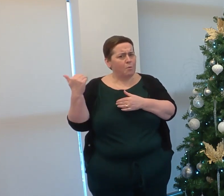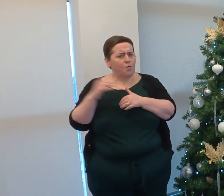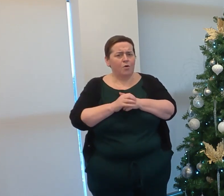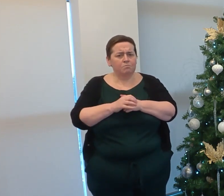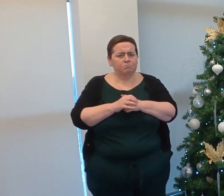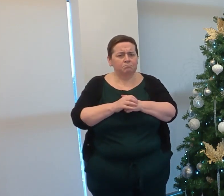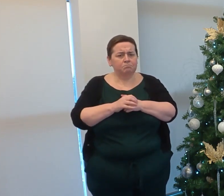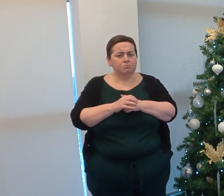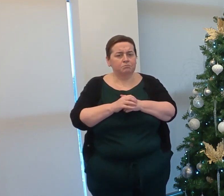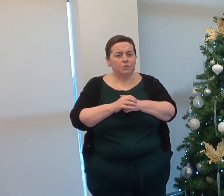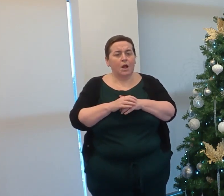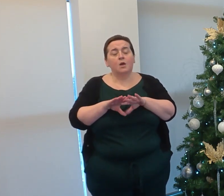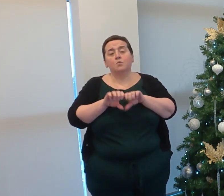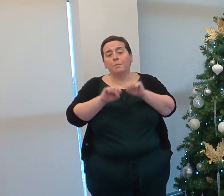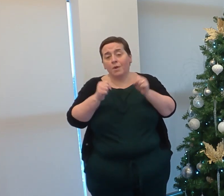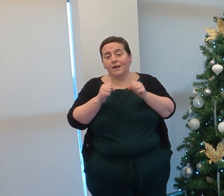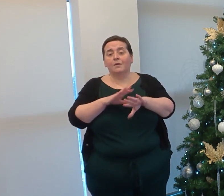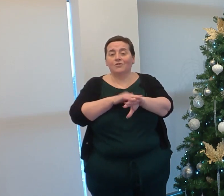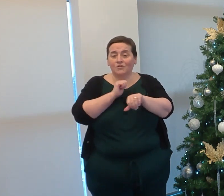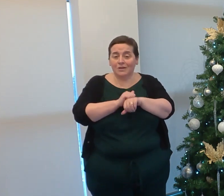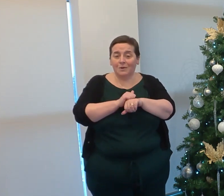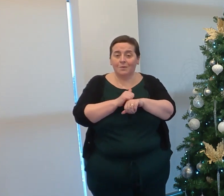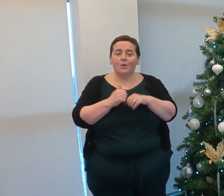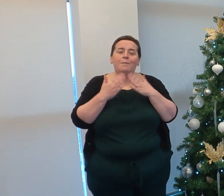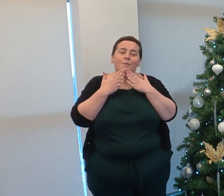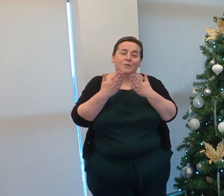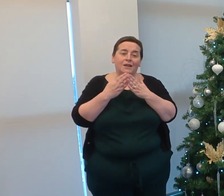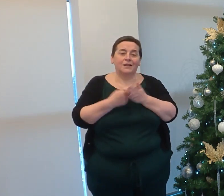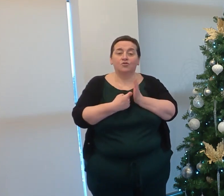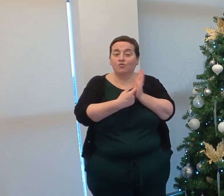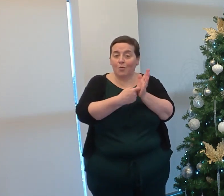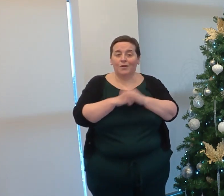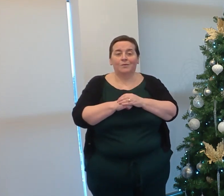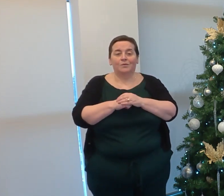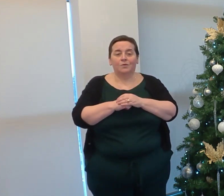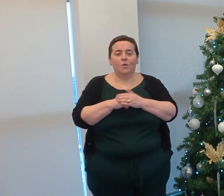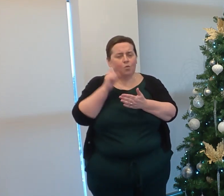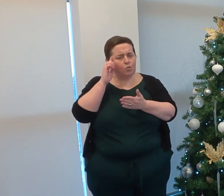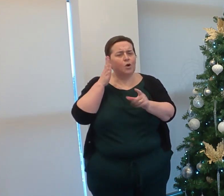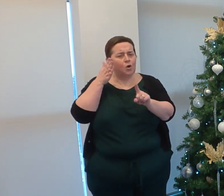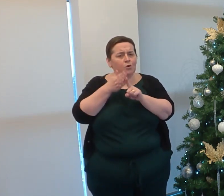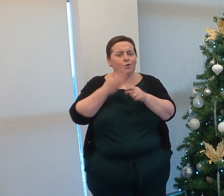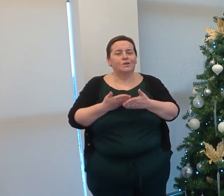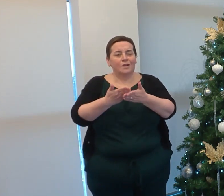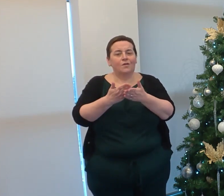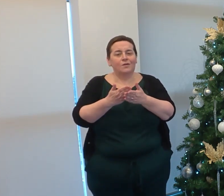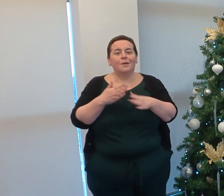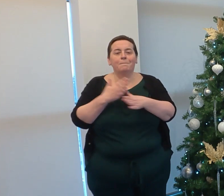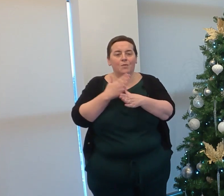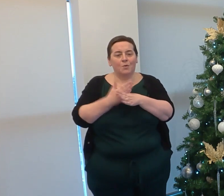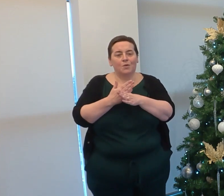As we break up for Christmas, we are pleased to report that we are on course to deliver our